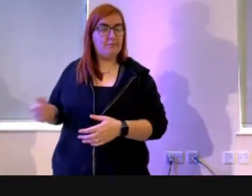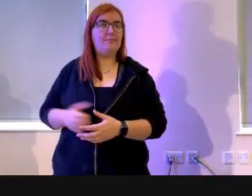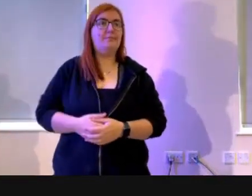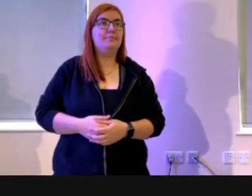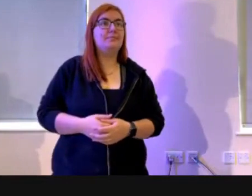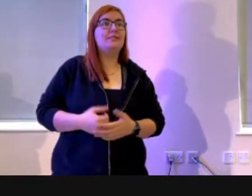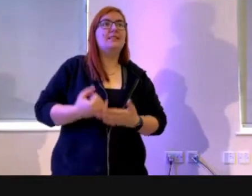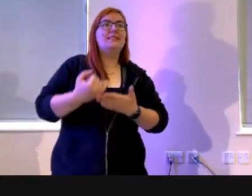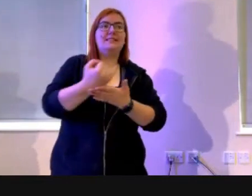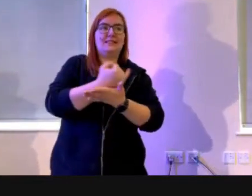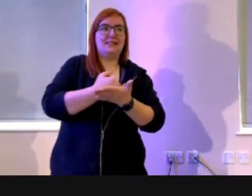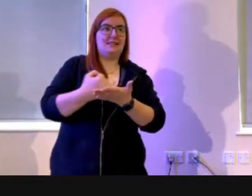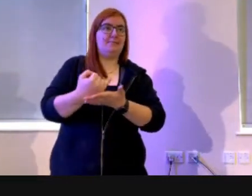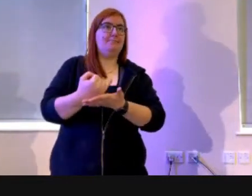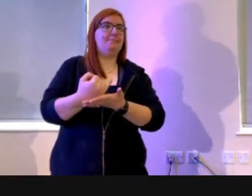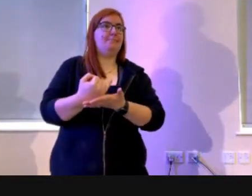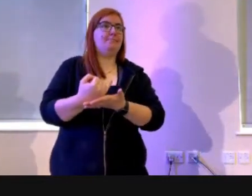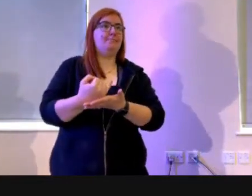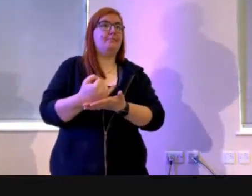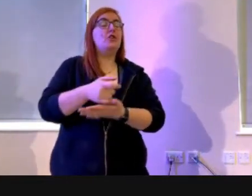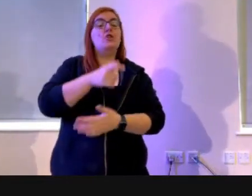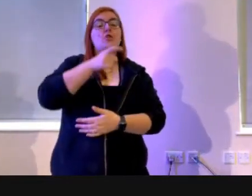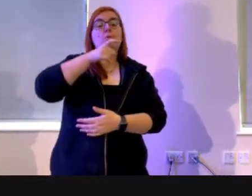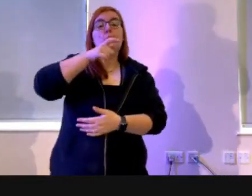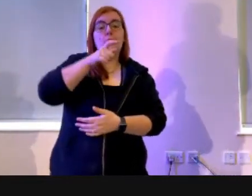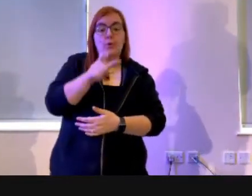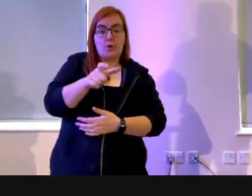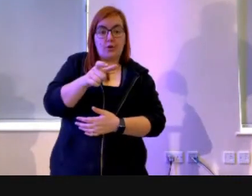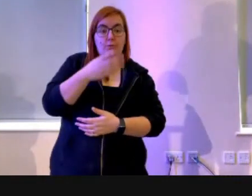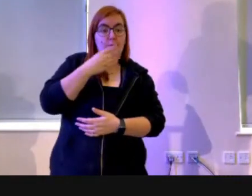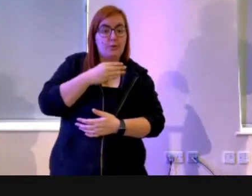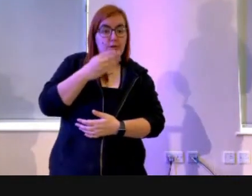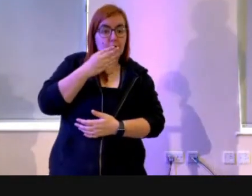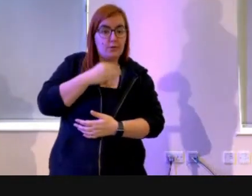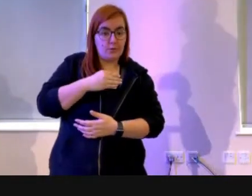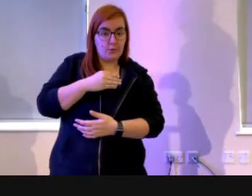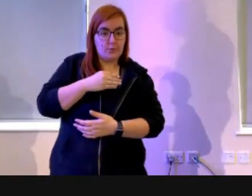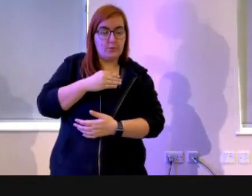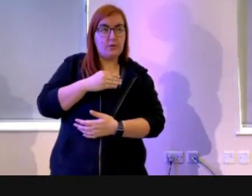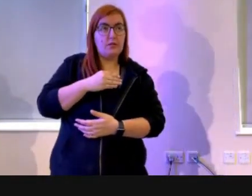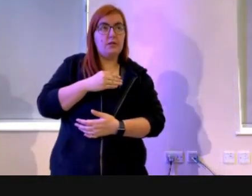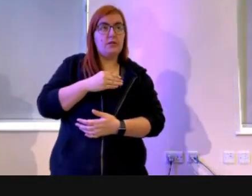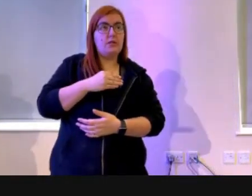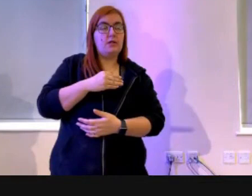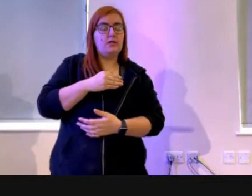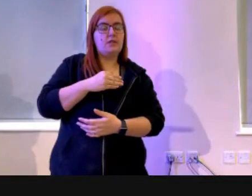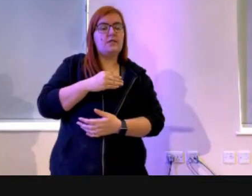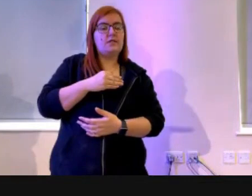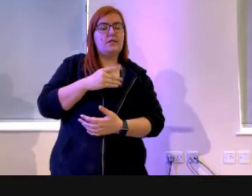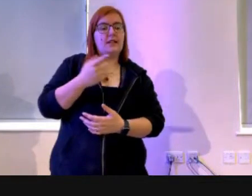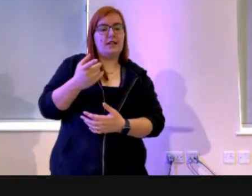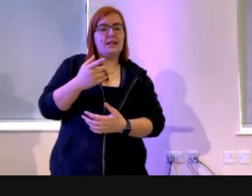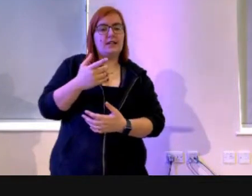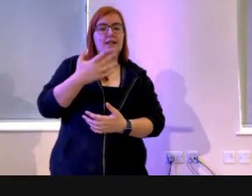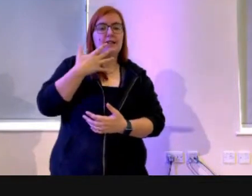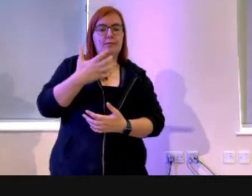Sin. The word that we use in Hebrew is or